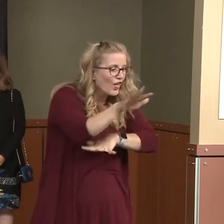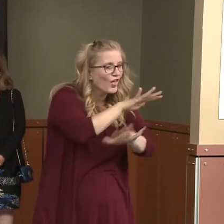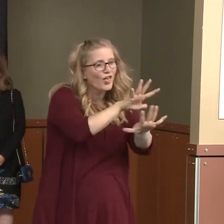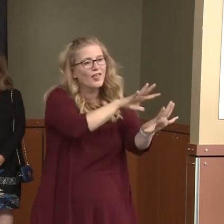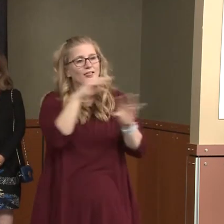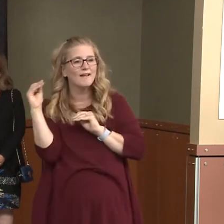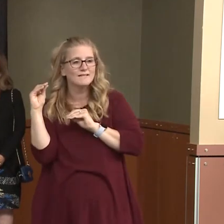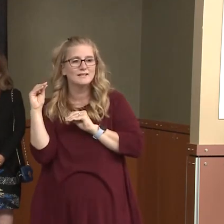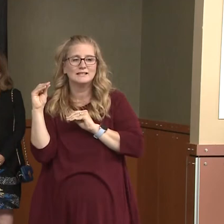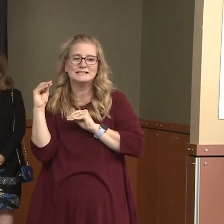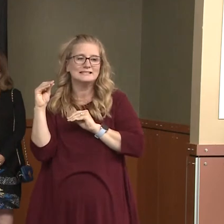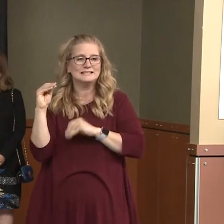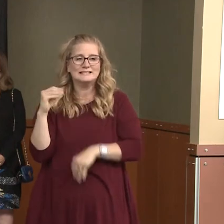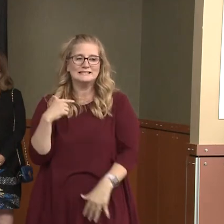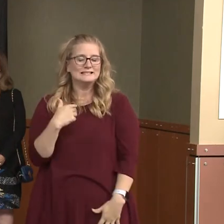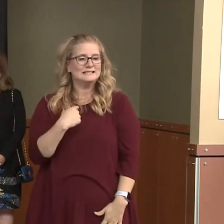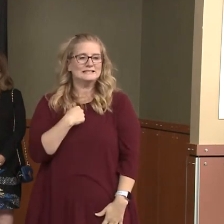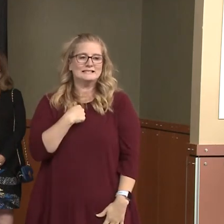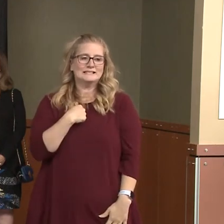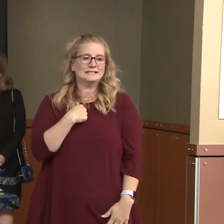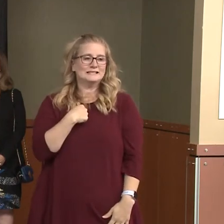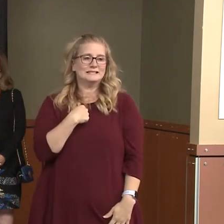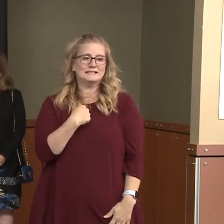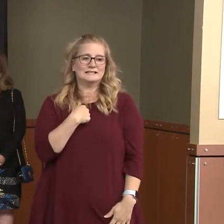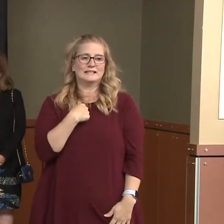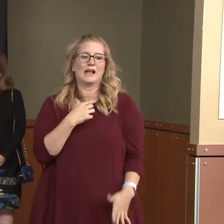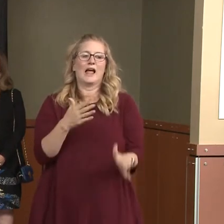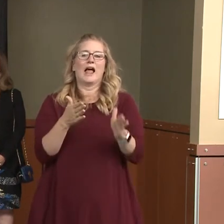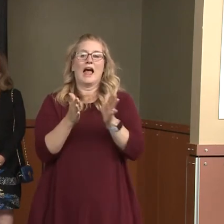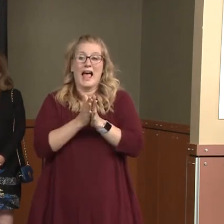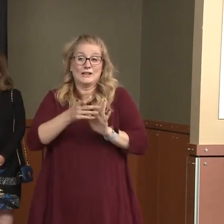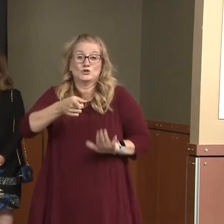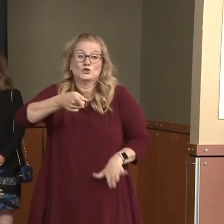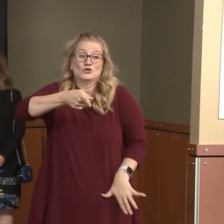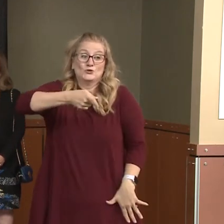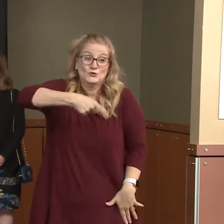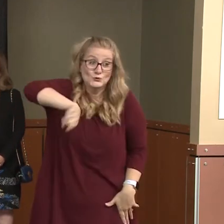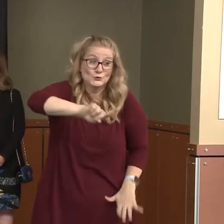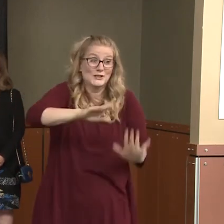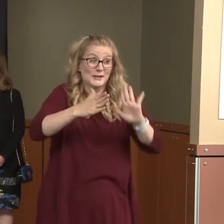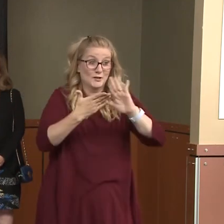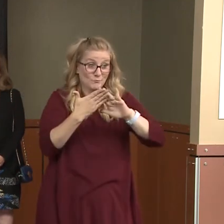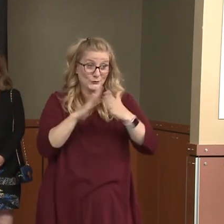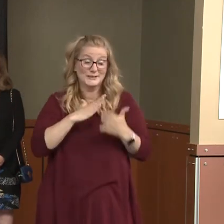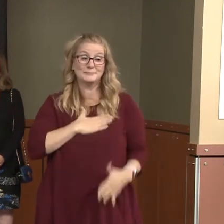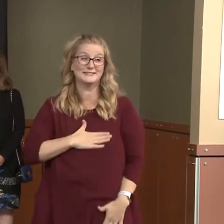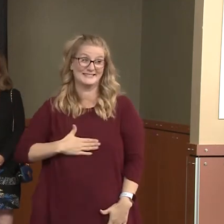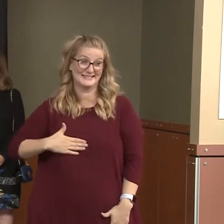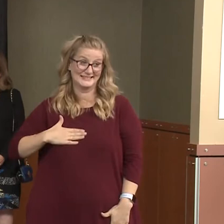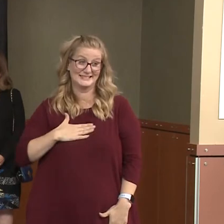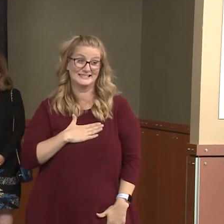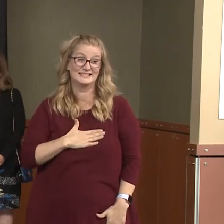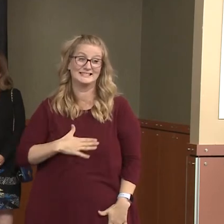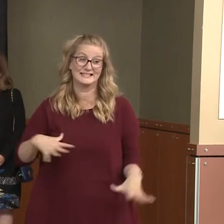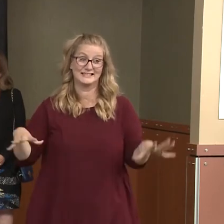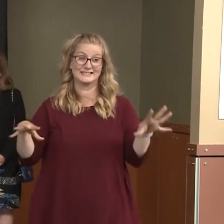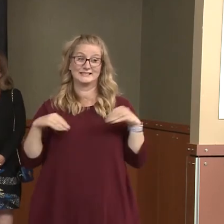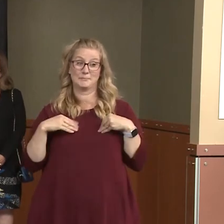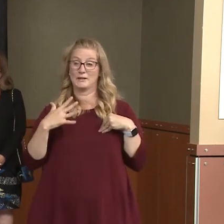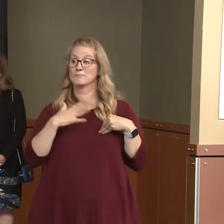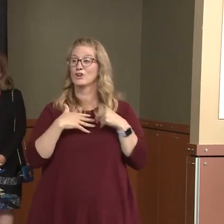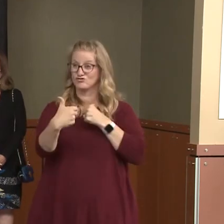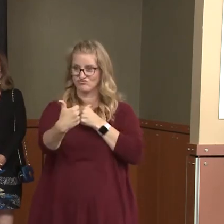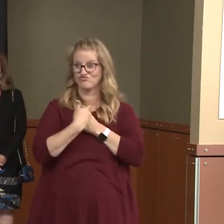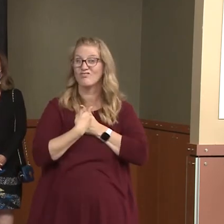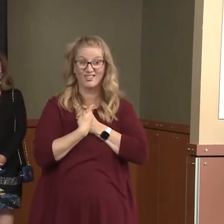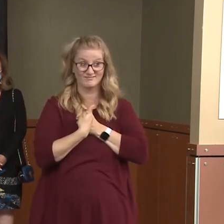I'm asking that, that those in the community, that you take the challenge to not do that. That you go back to your car, that you get that